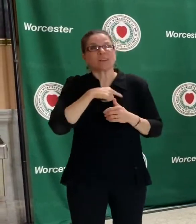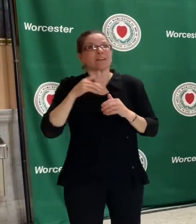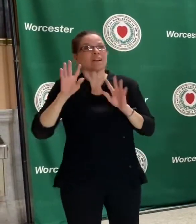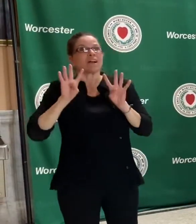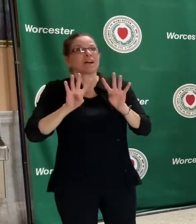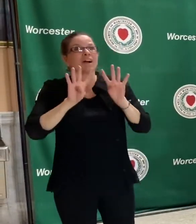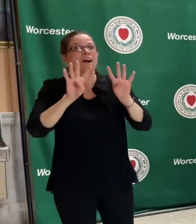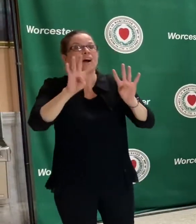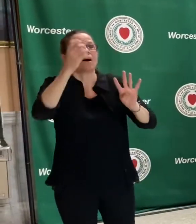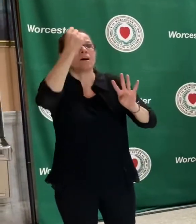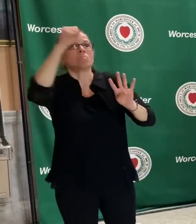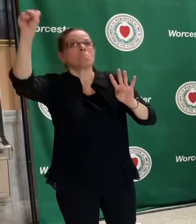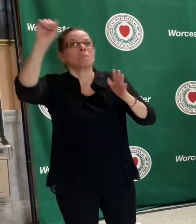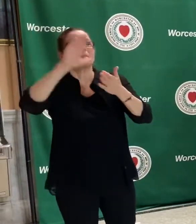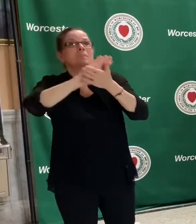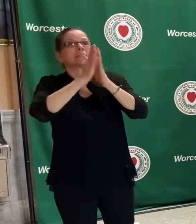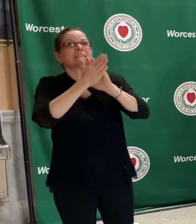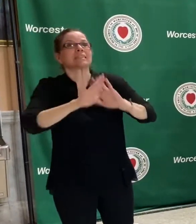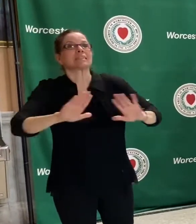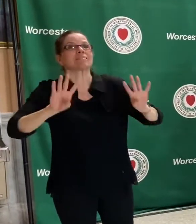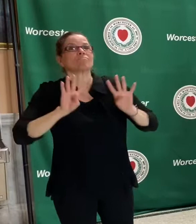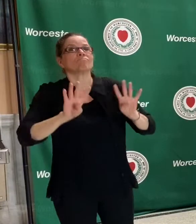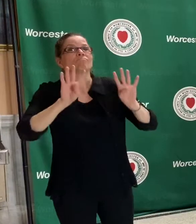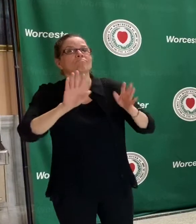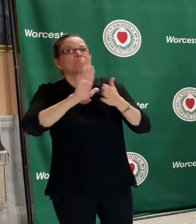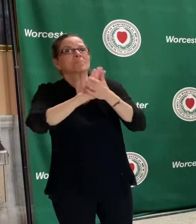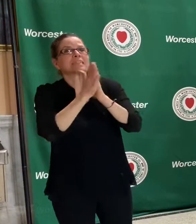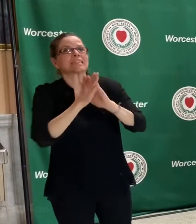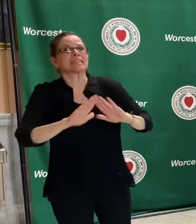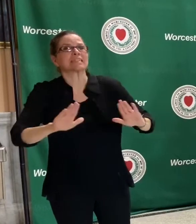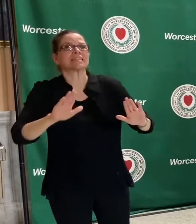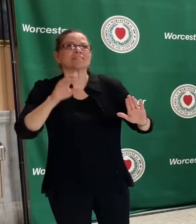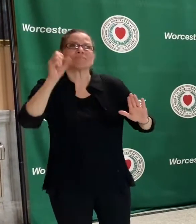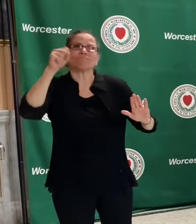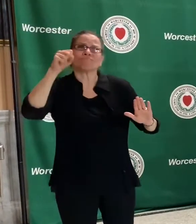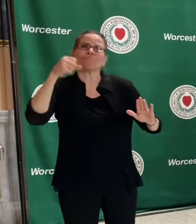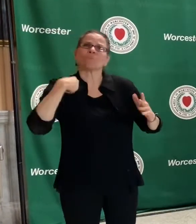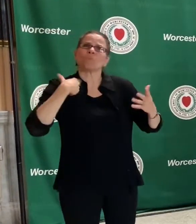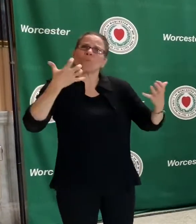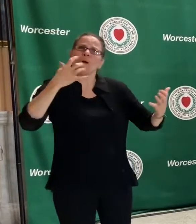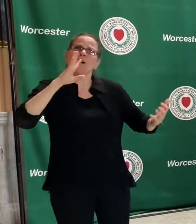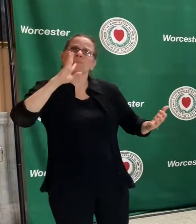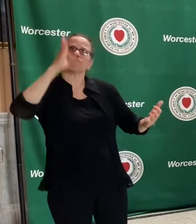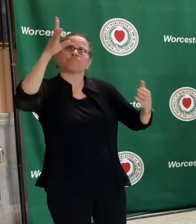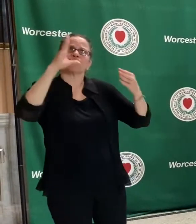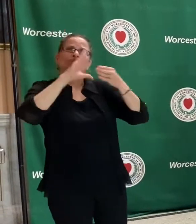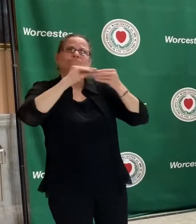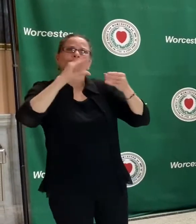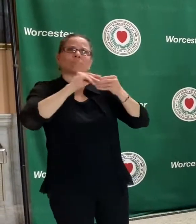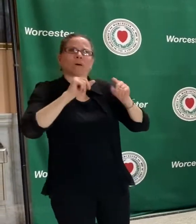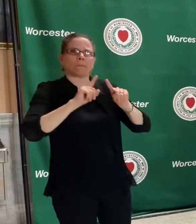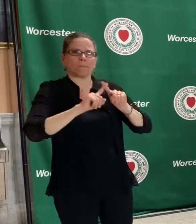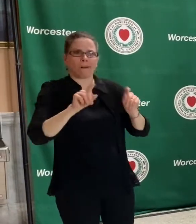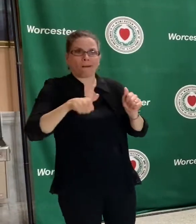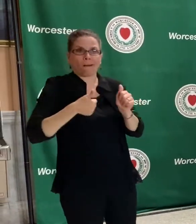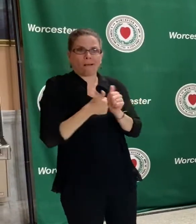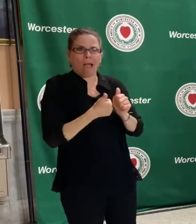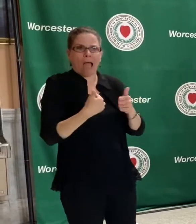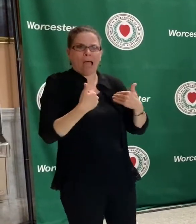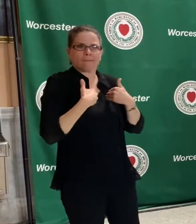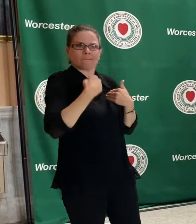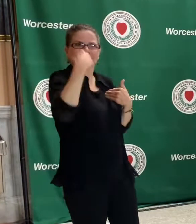just the idea of having your views heard. You go with the plan of having